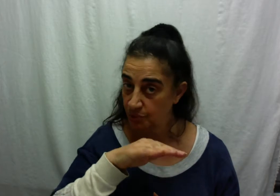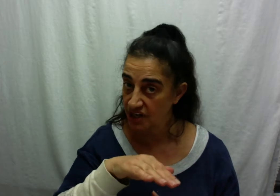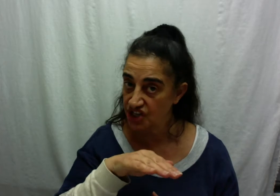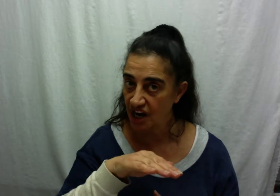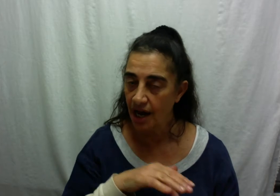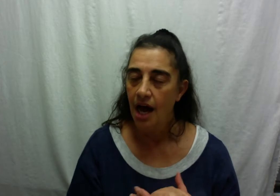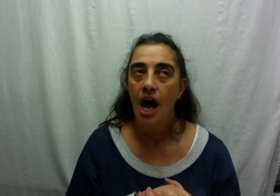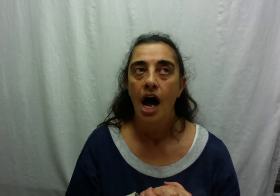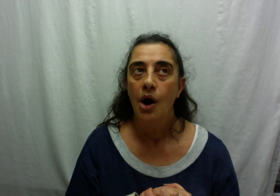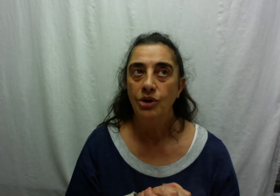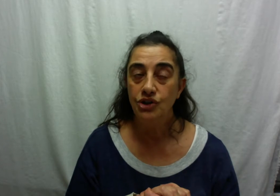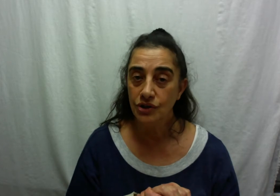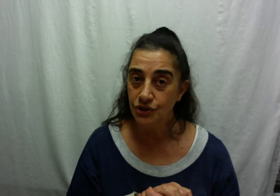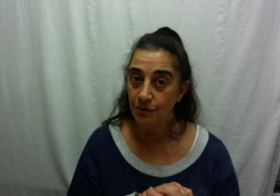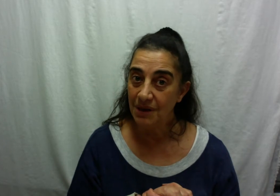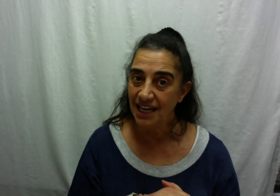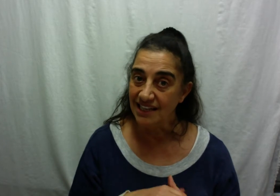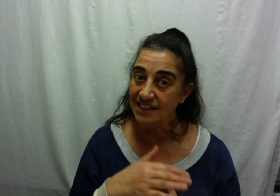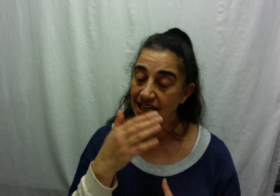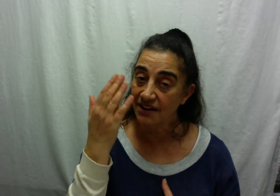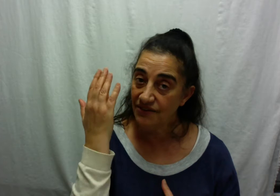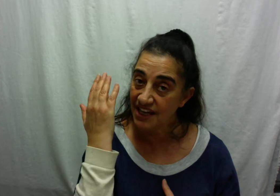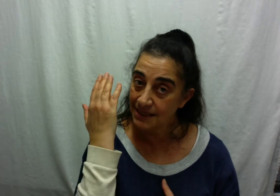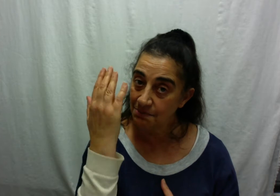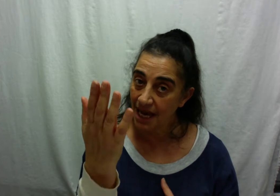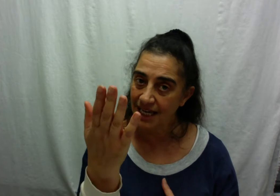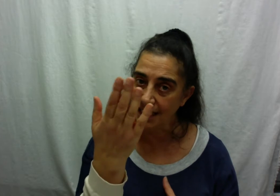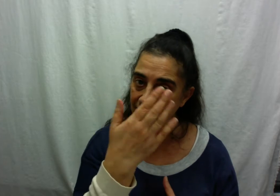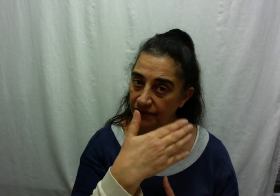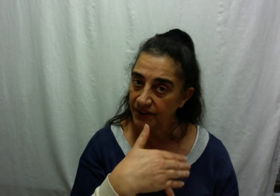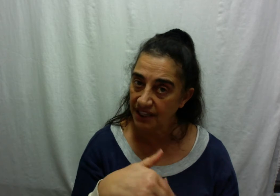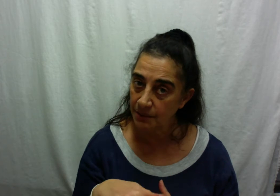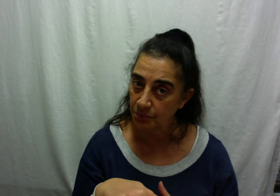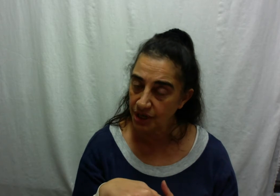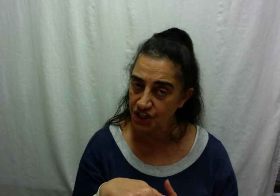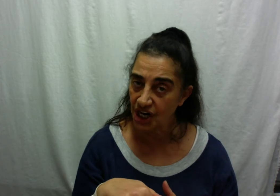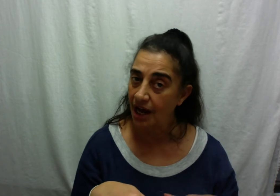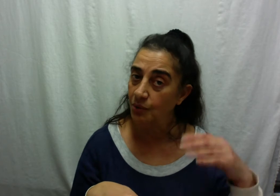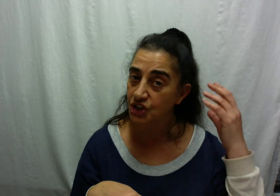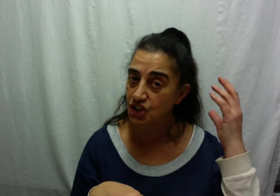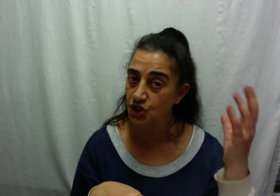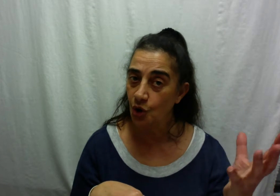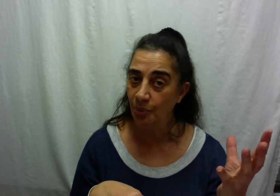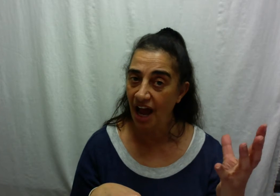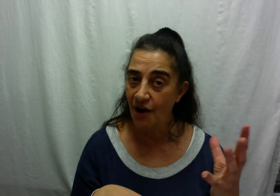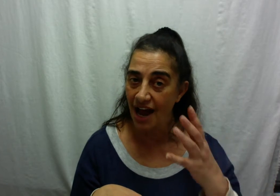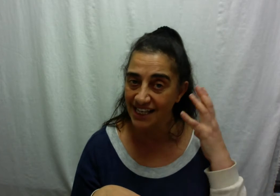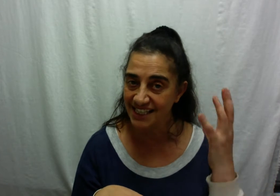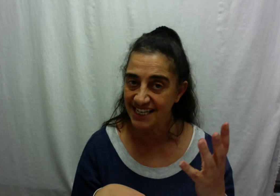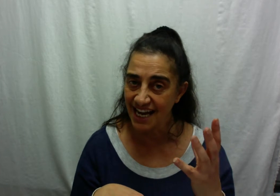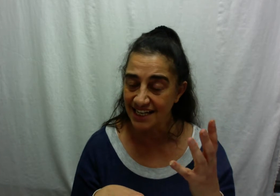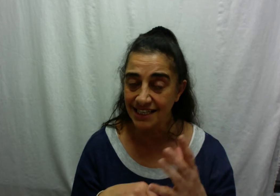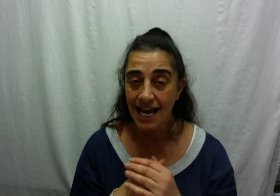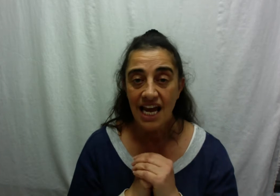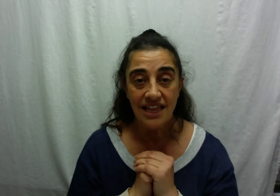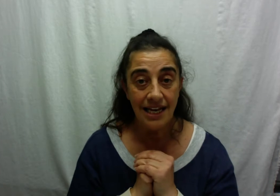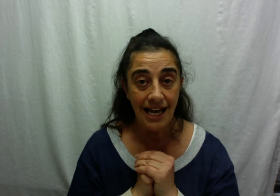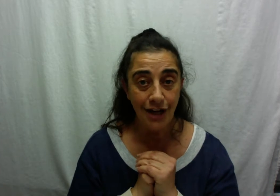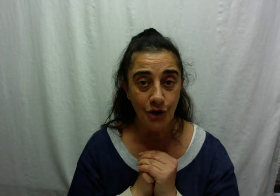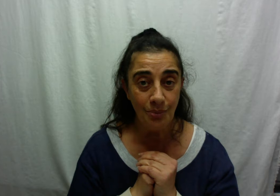pressure which also means if there's money to feed the pressure which is your power and status then that could